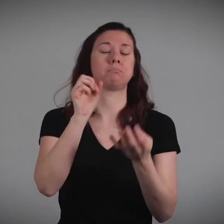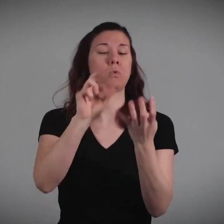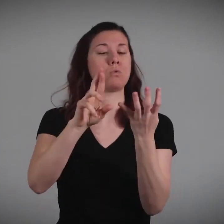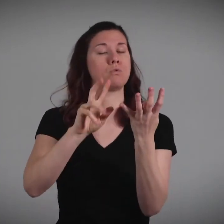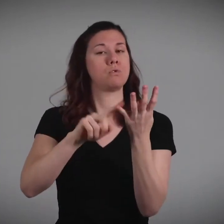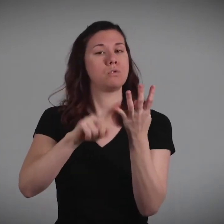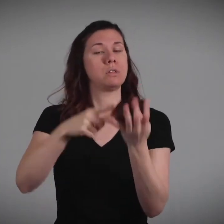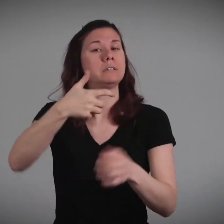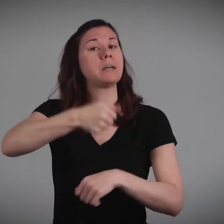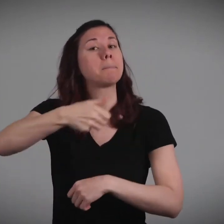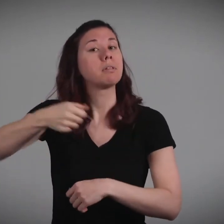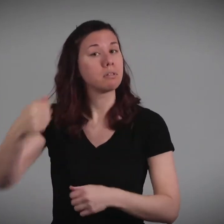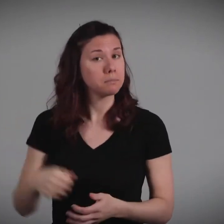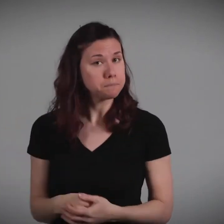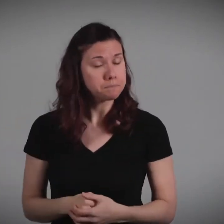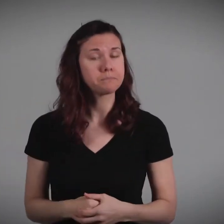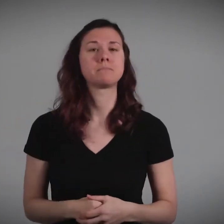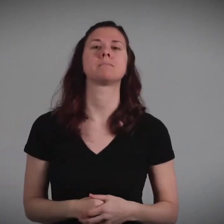stitches, or staples.